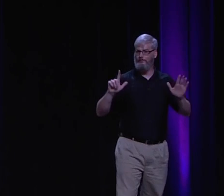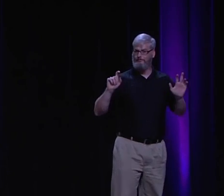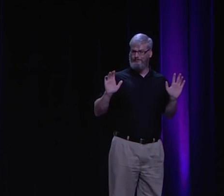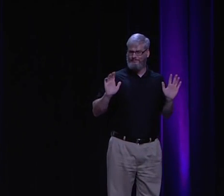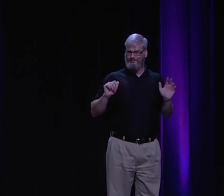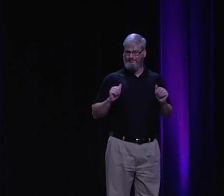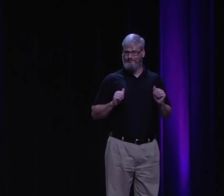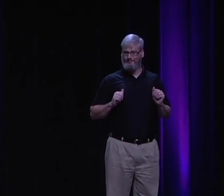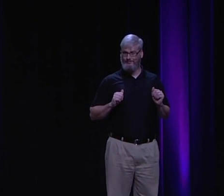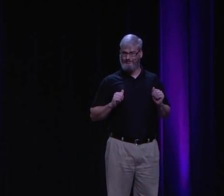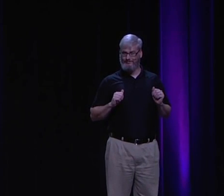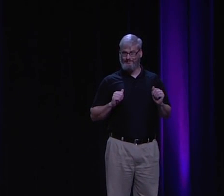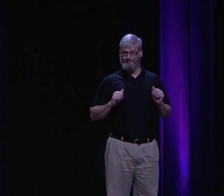Is that our theological statement?